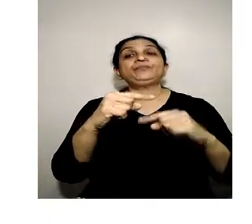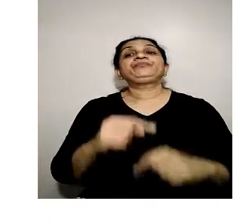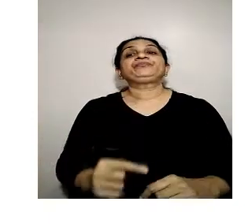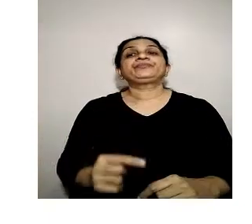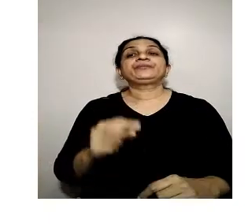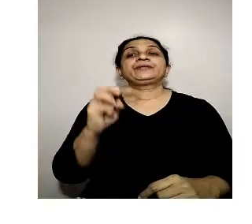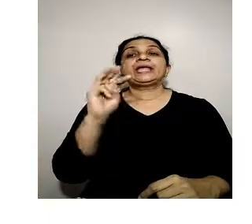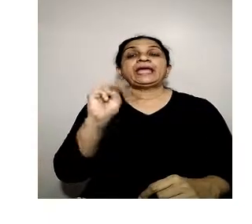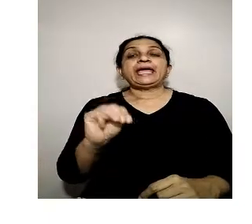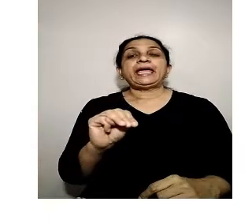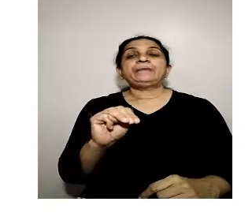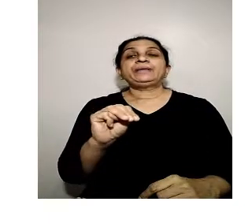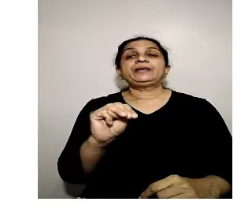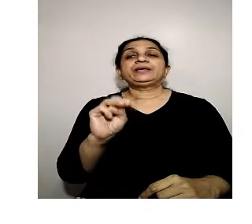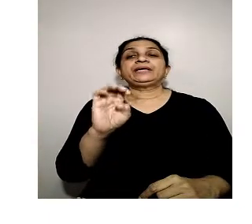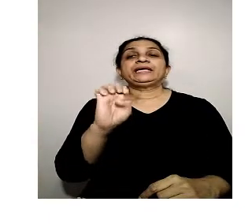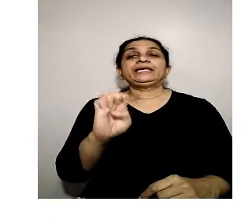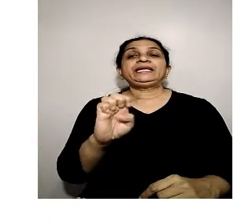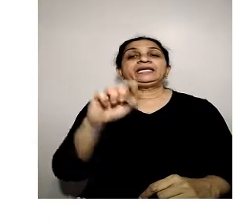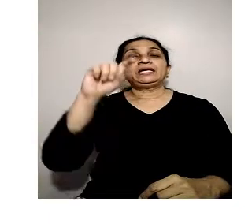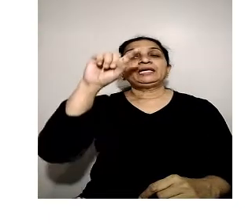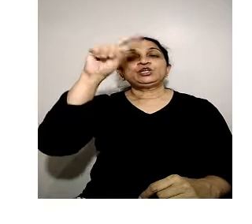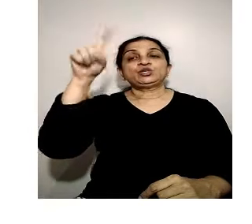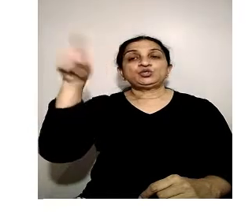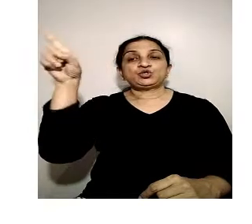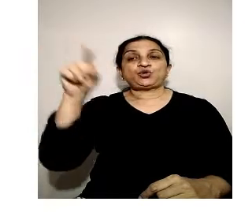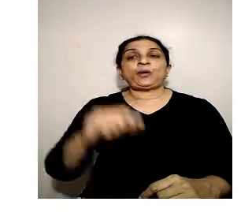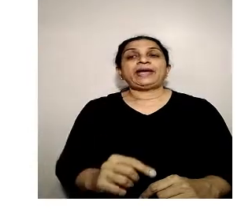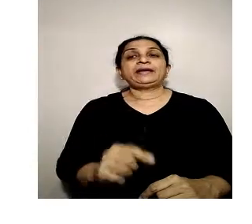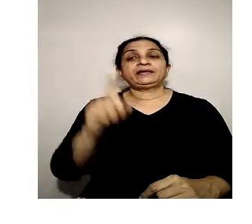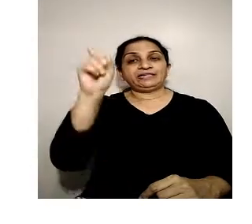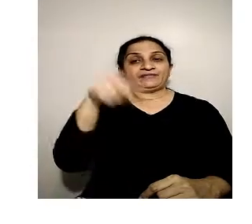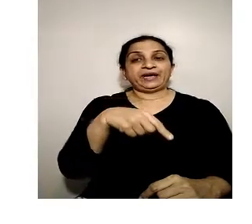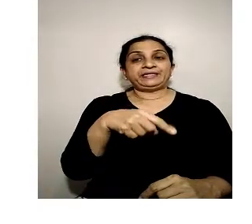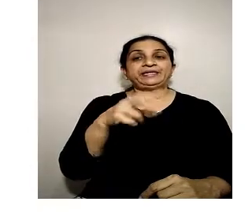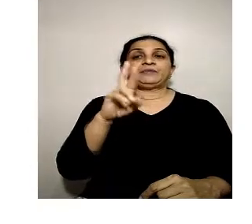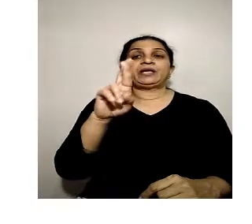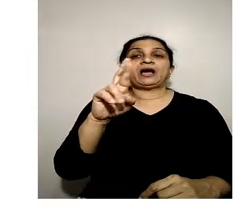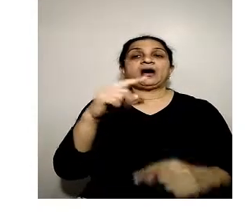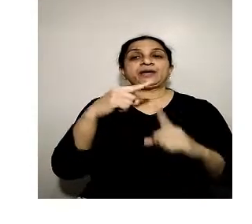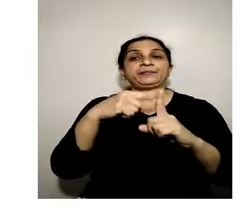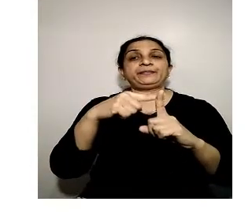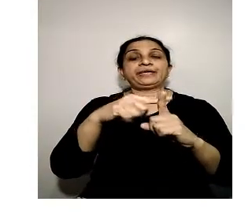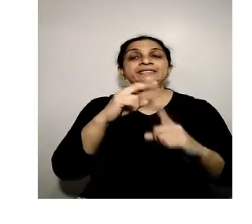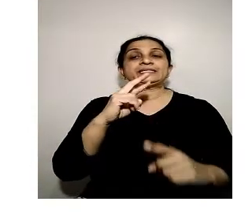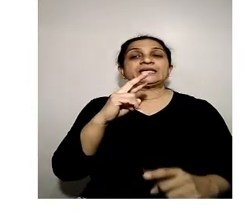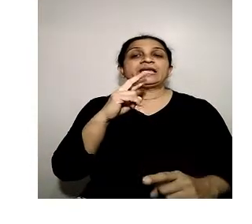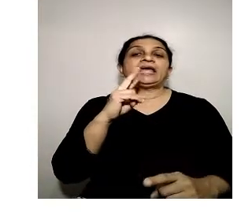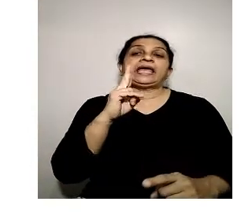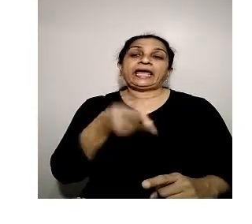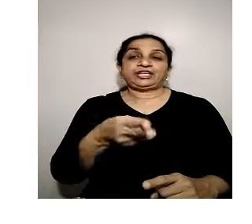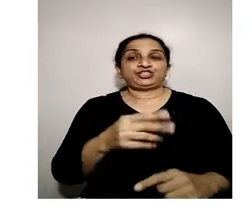ME squared divided by R plus H.